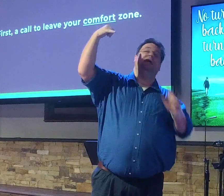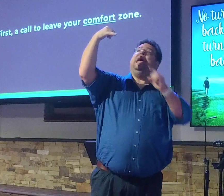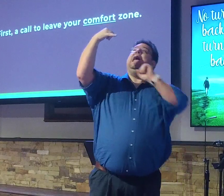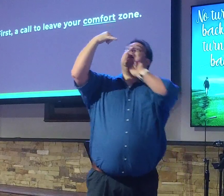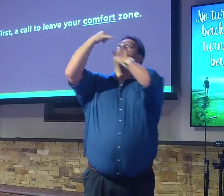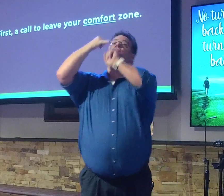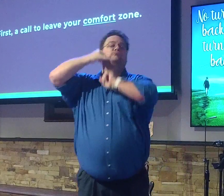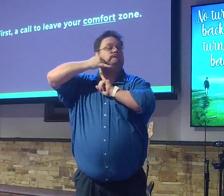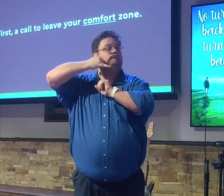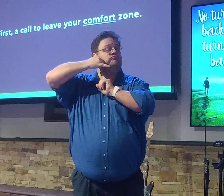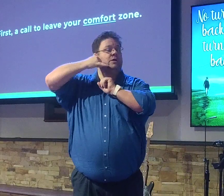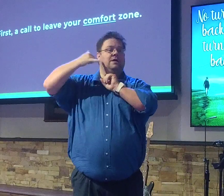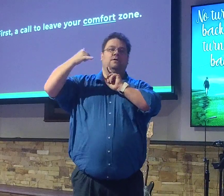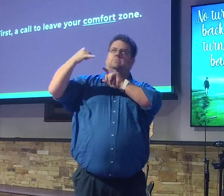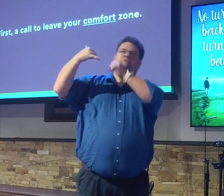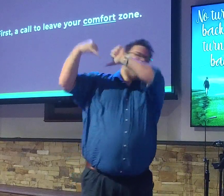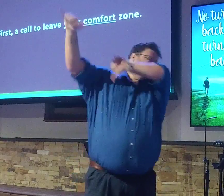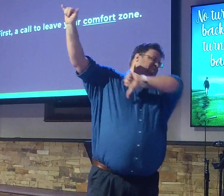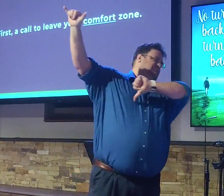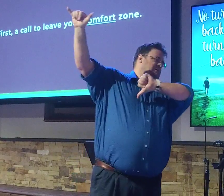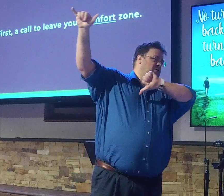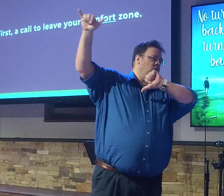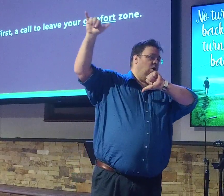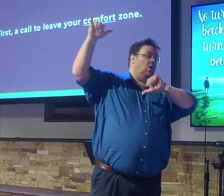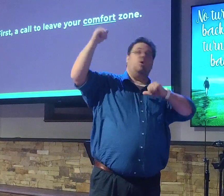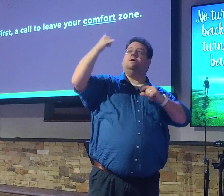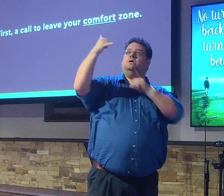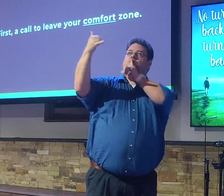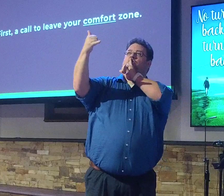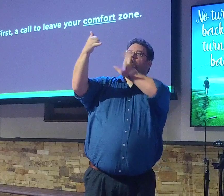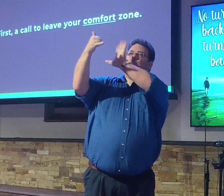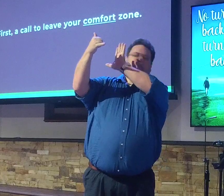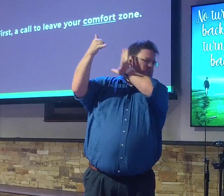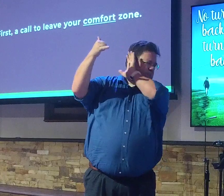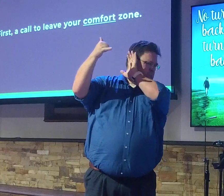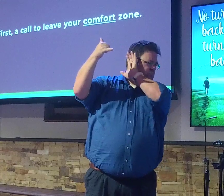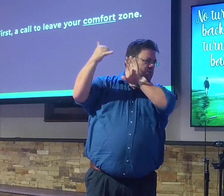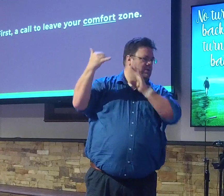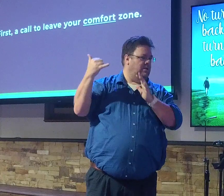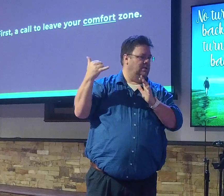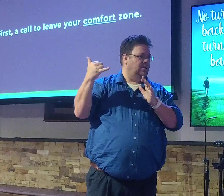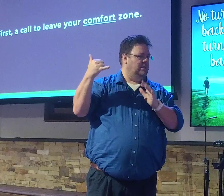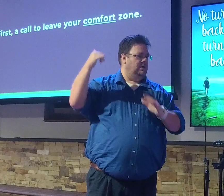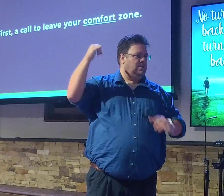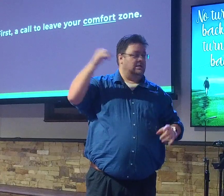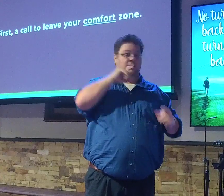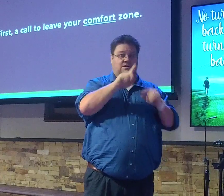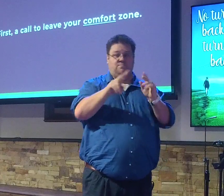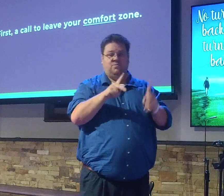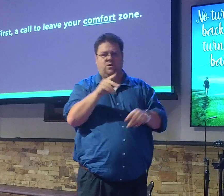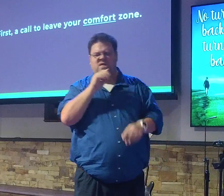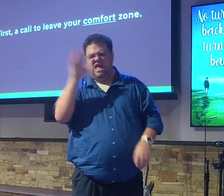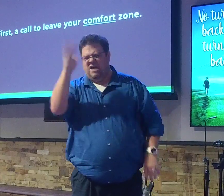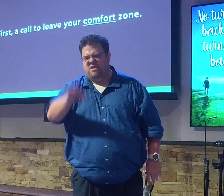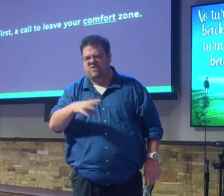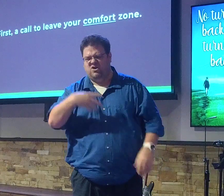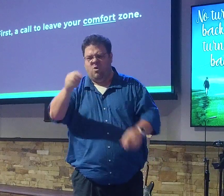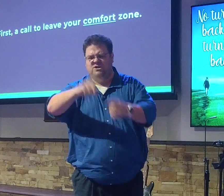silence it. And you know what I mean by silence, right? And some people are like, well, I'm not going to that church anymore. I feel guilty every